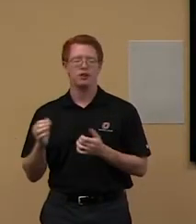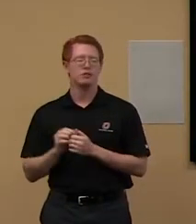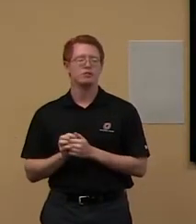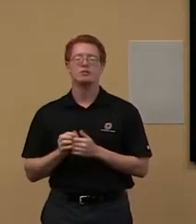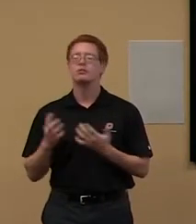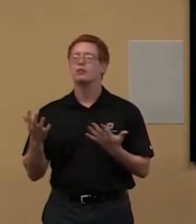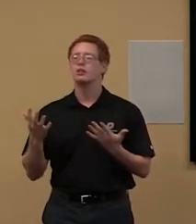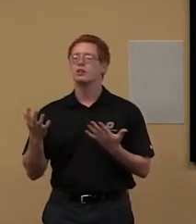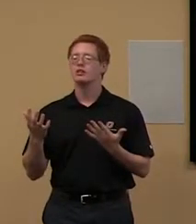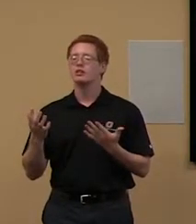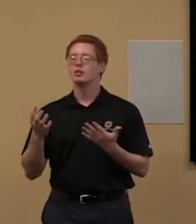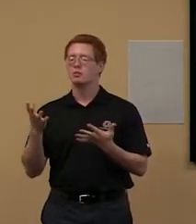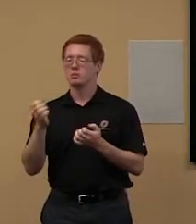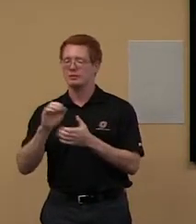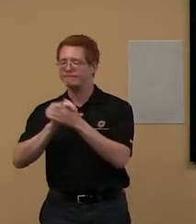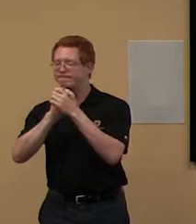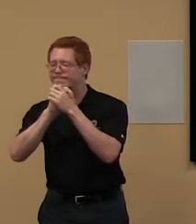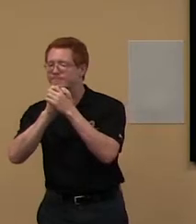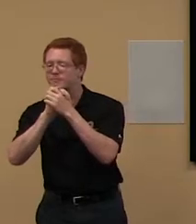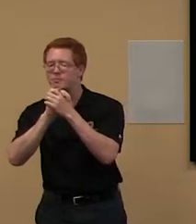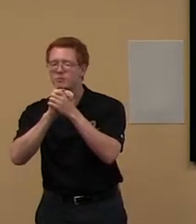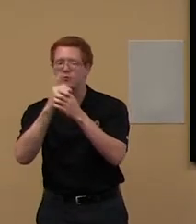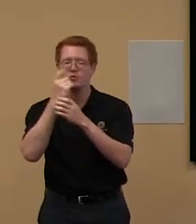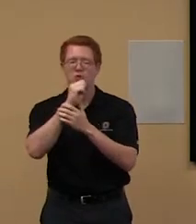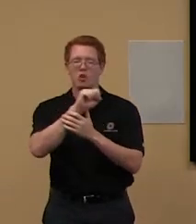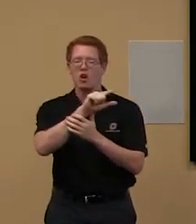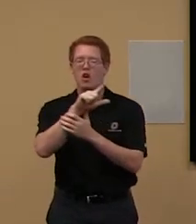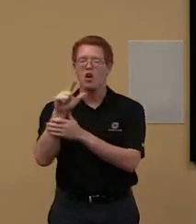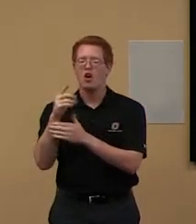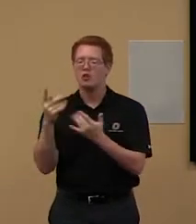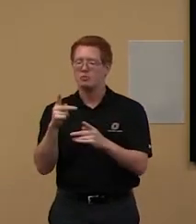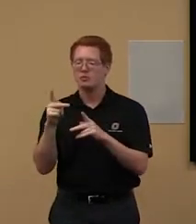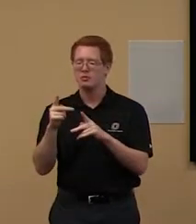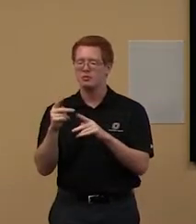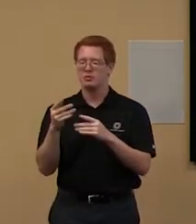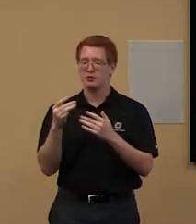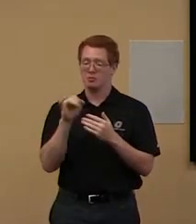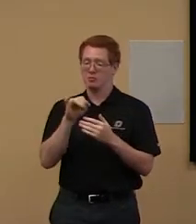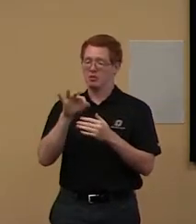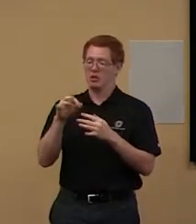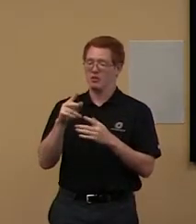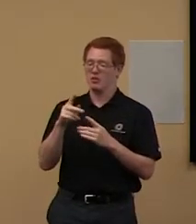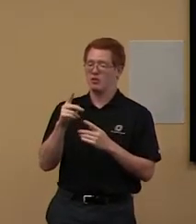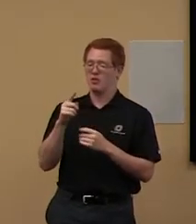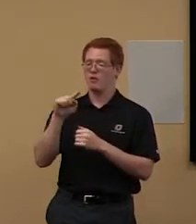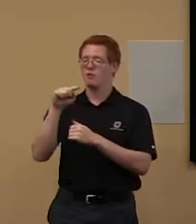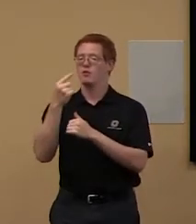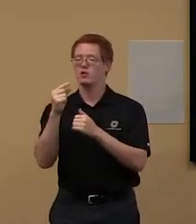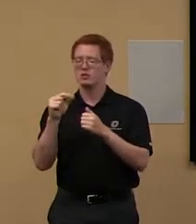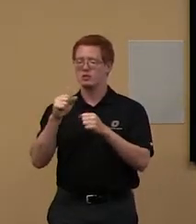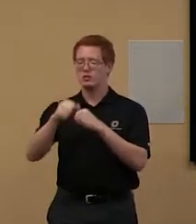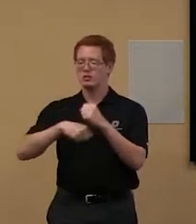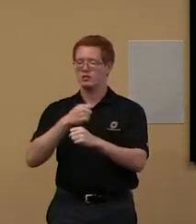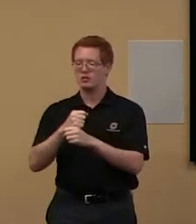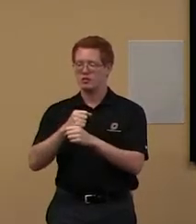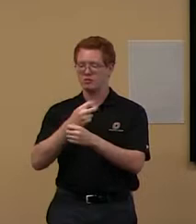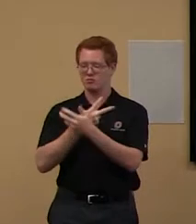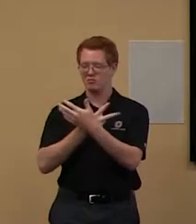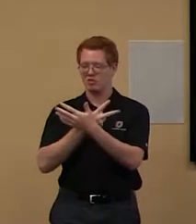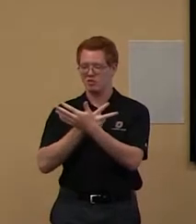I want to say congratulations, especially if you're a first year just starting out. Grad school is a big deal, and